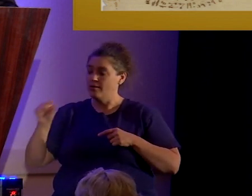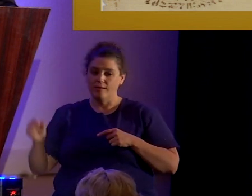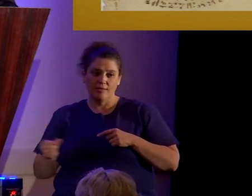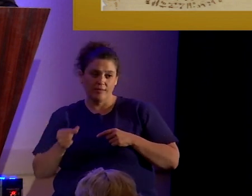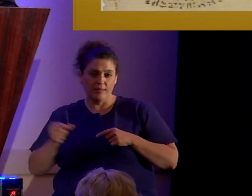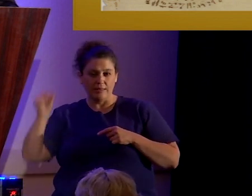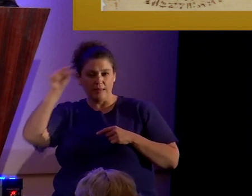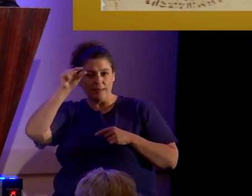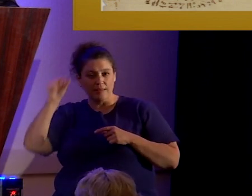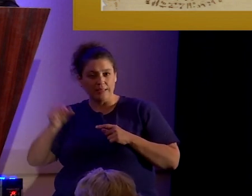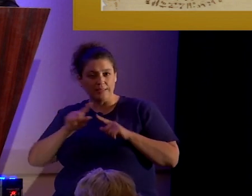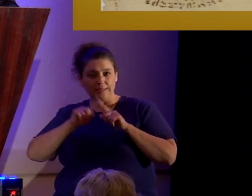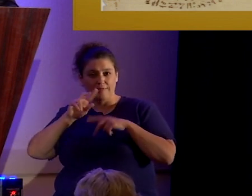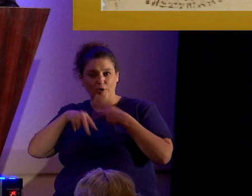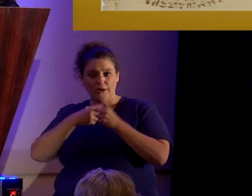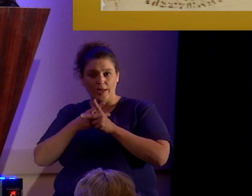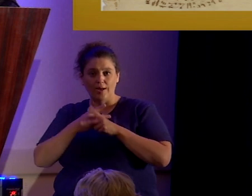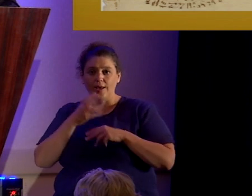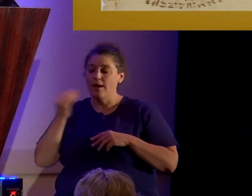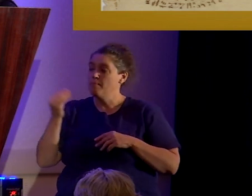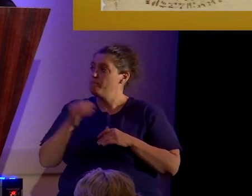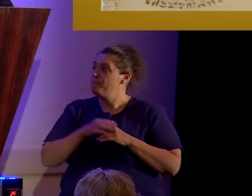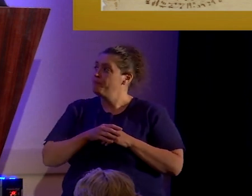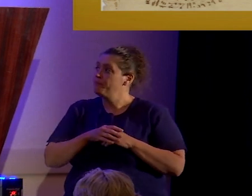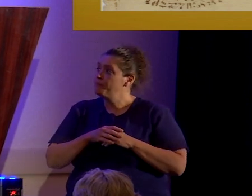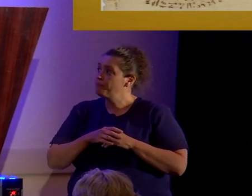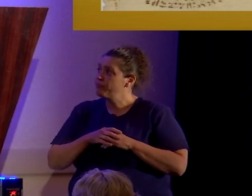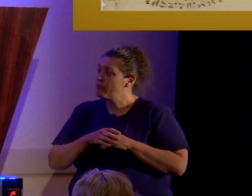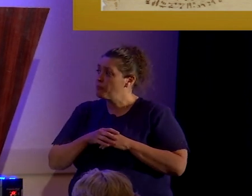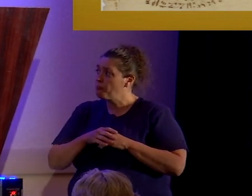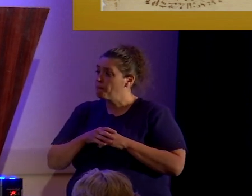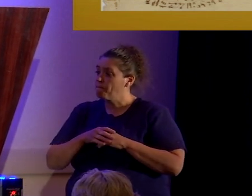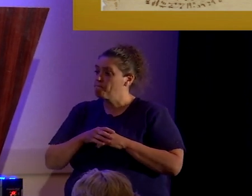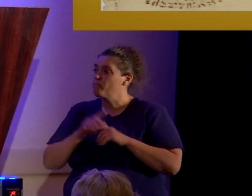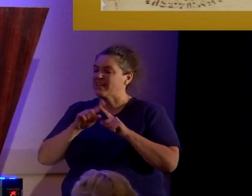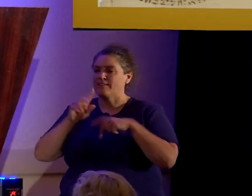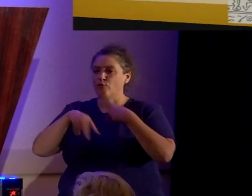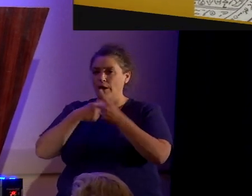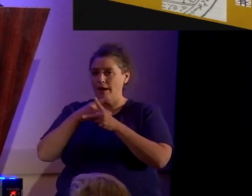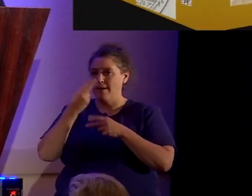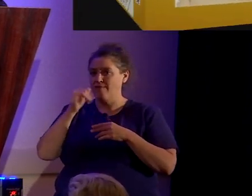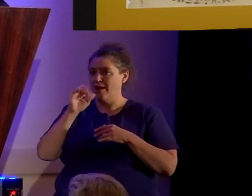script, hieratic, and, uh, instead of hieroglyphic.